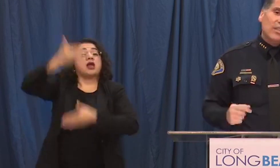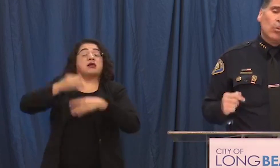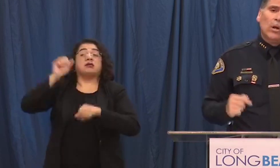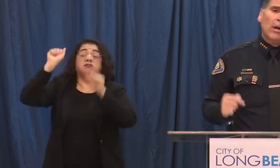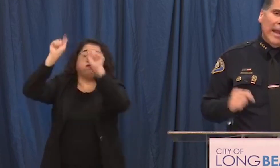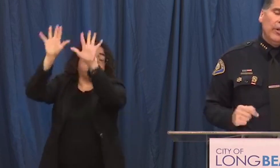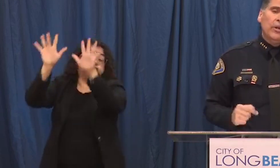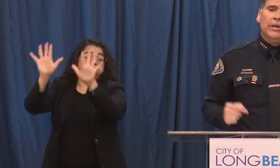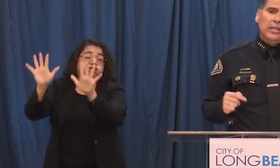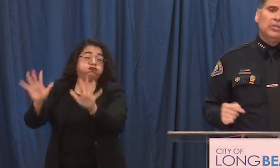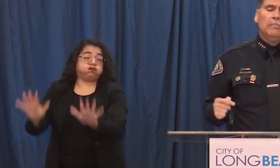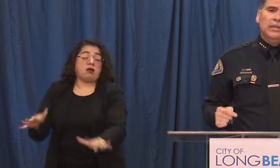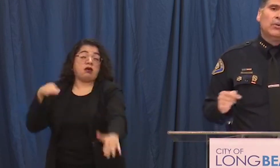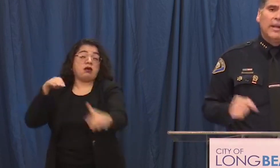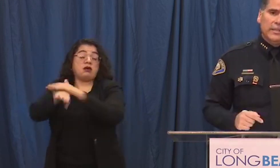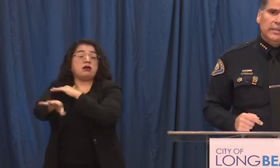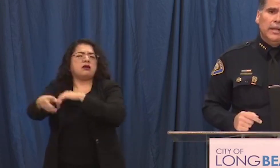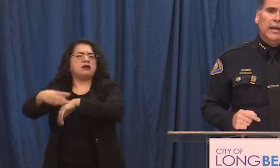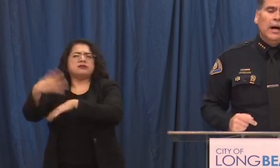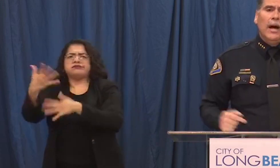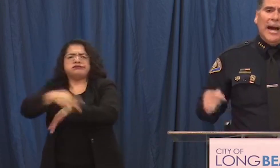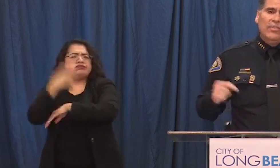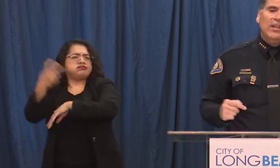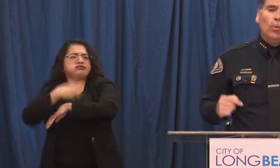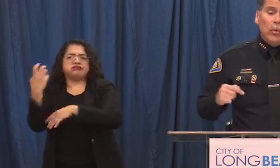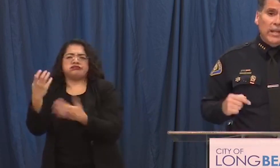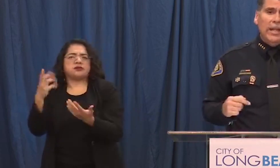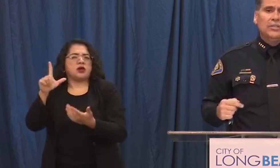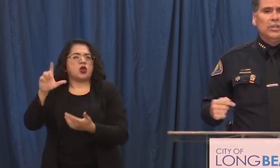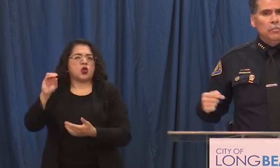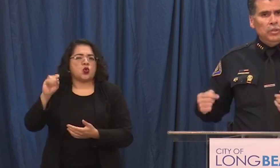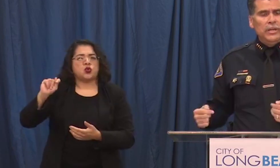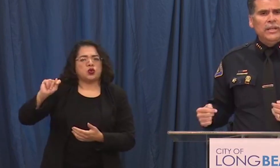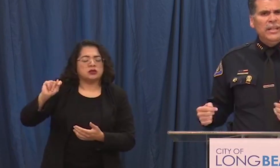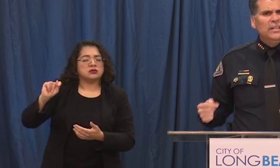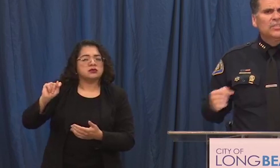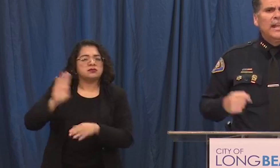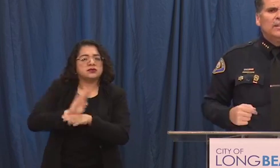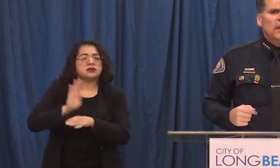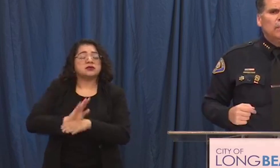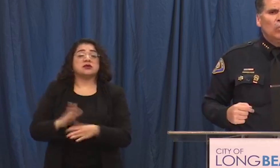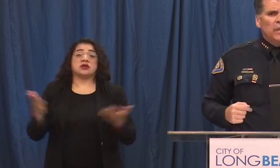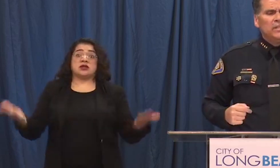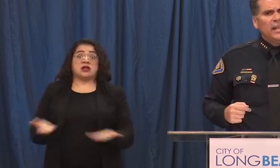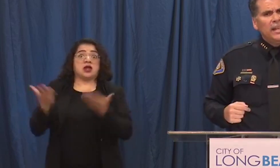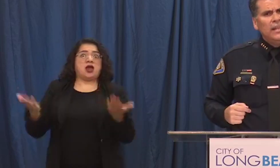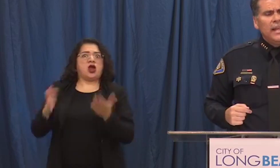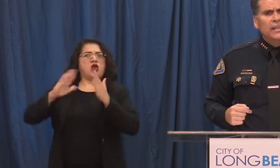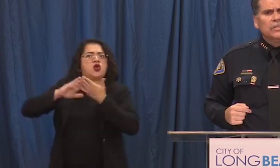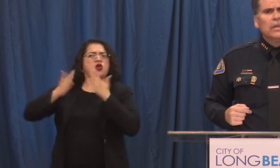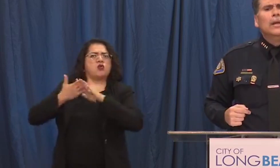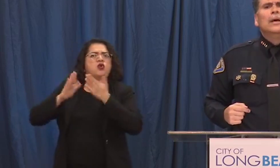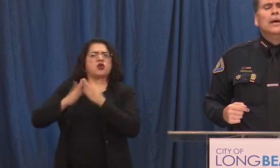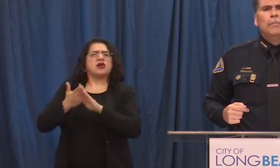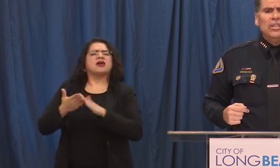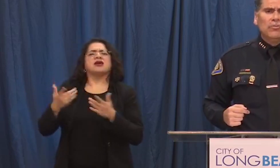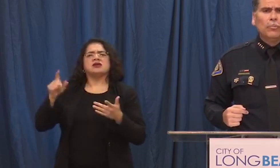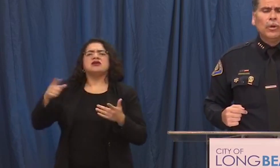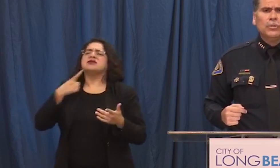that's where our anger needs to be directed uh I think we as a community need to stand up and one say yes